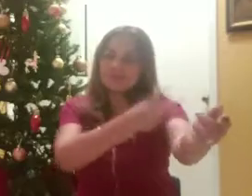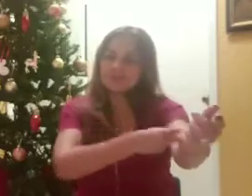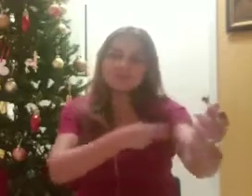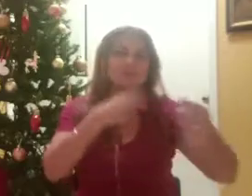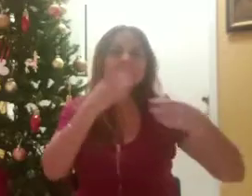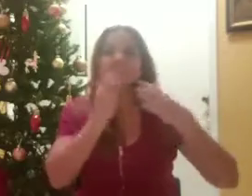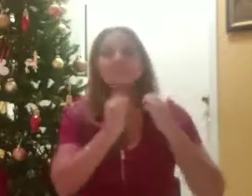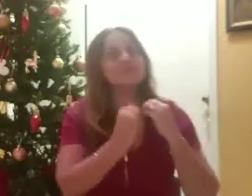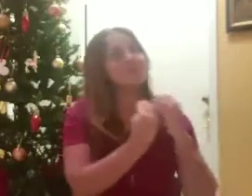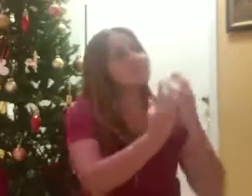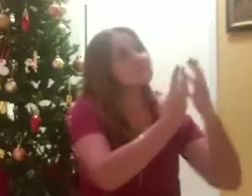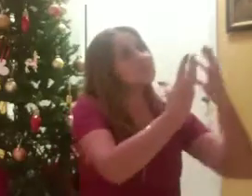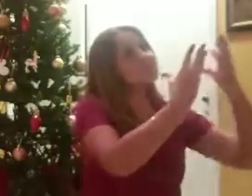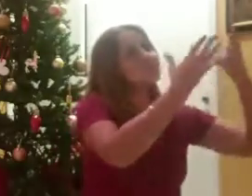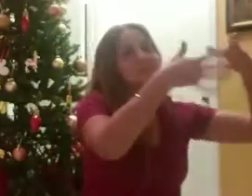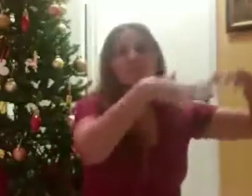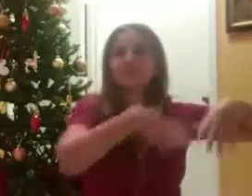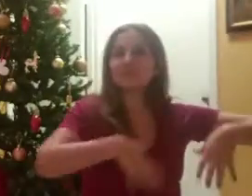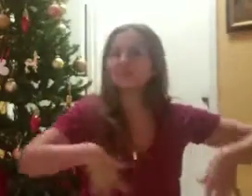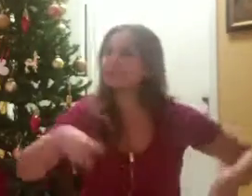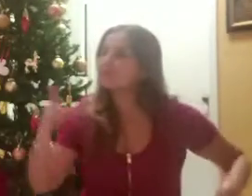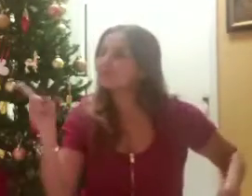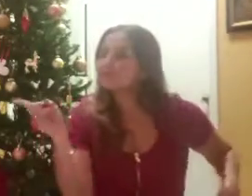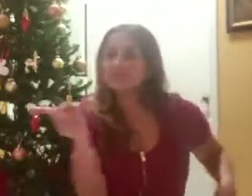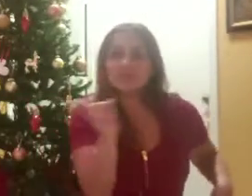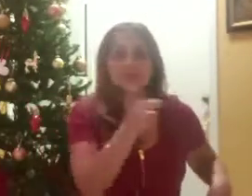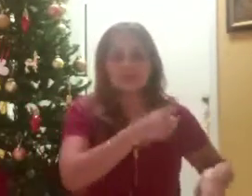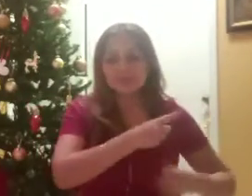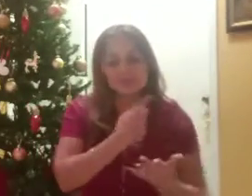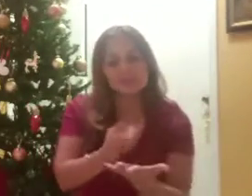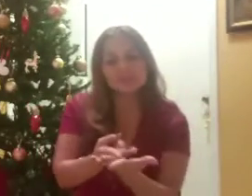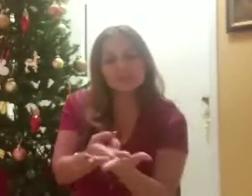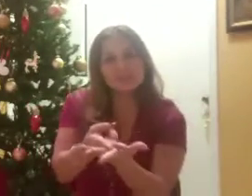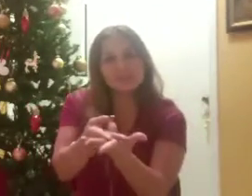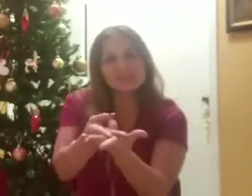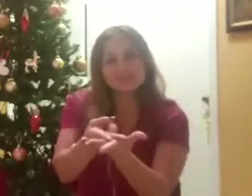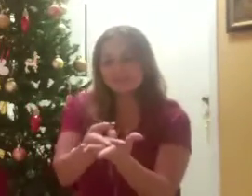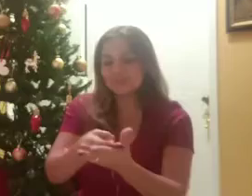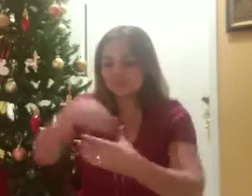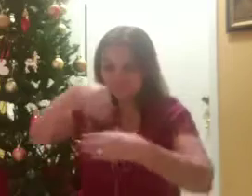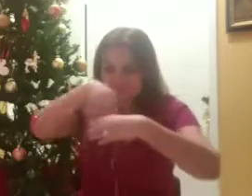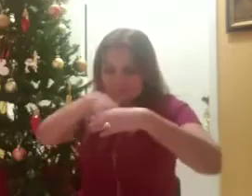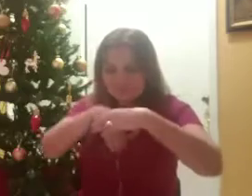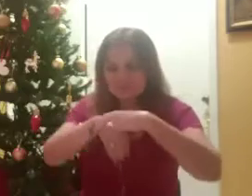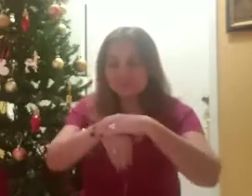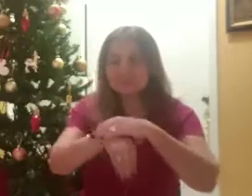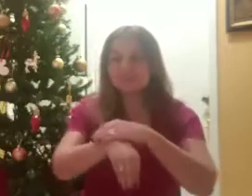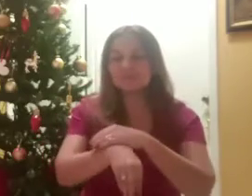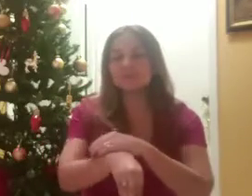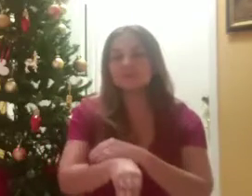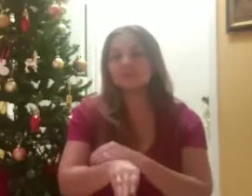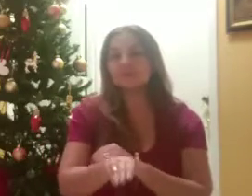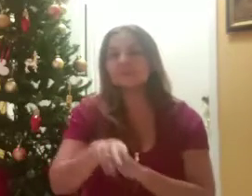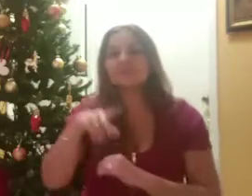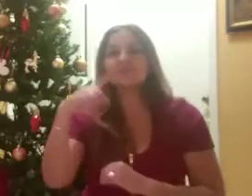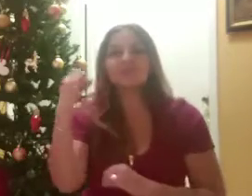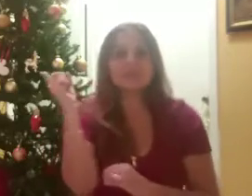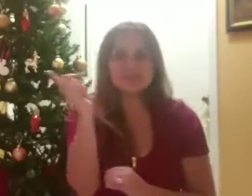In fields where they lay, in fields where